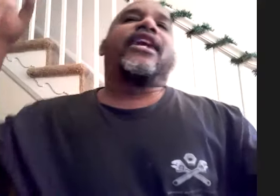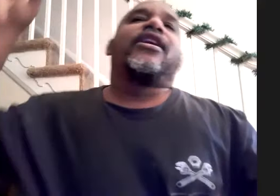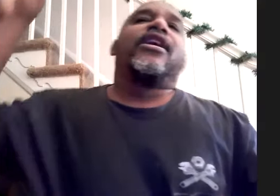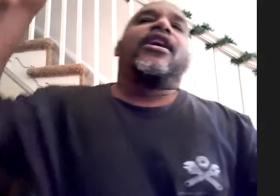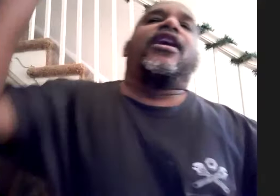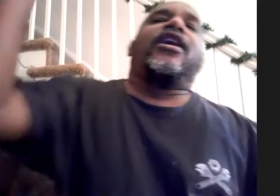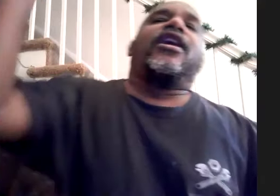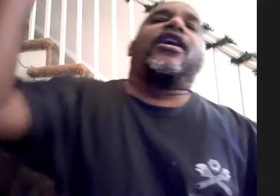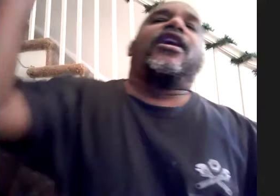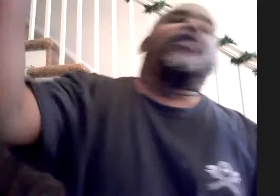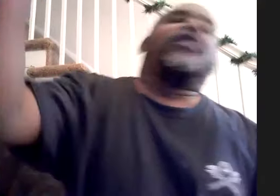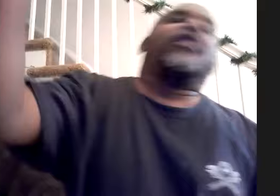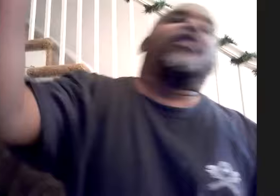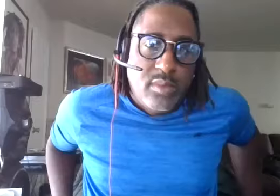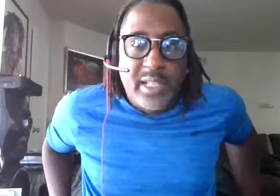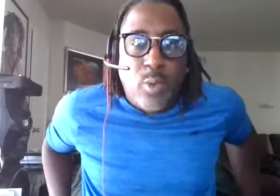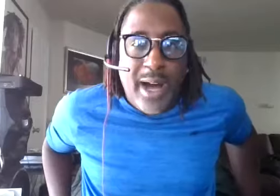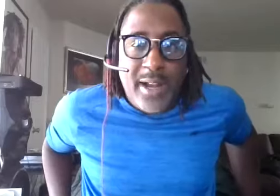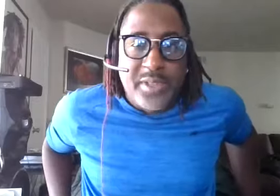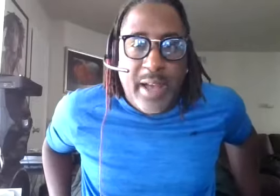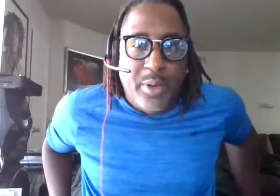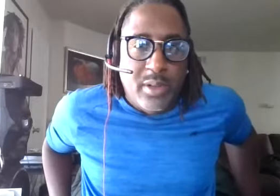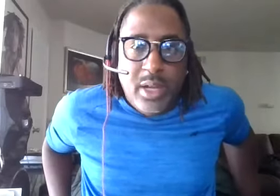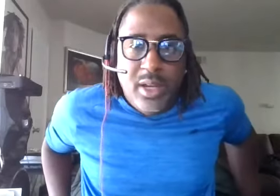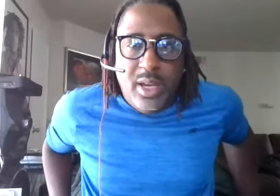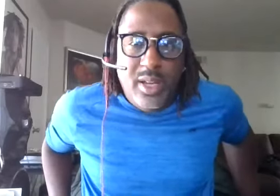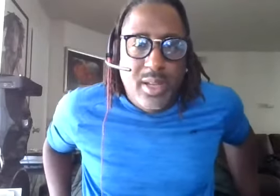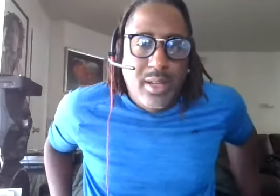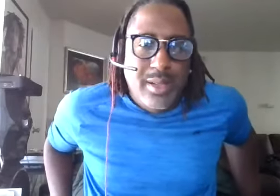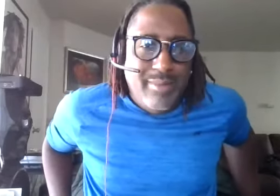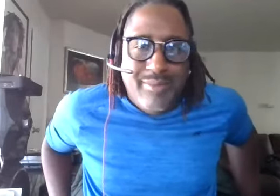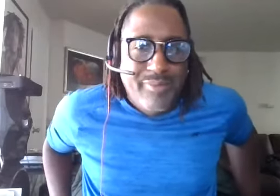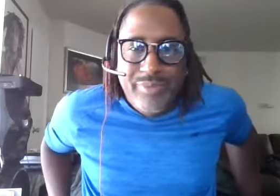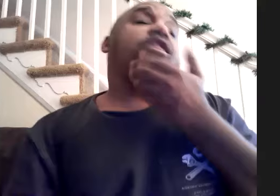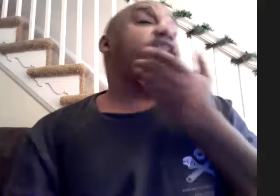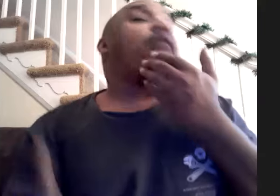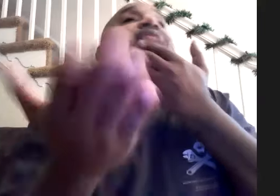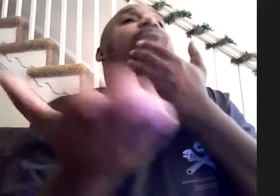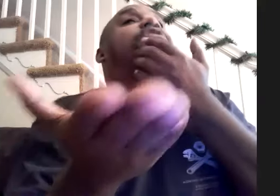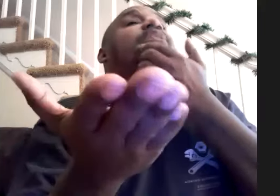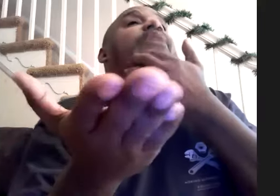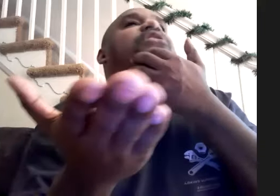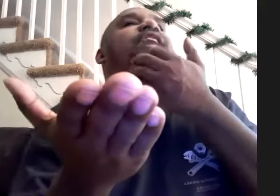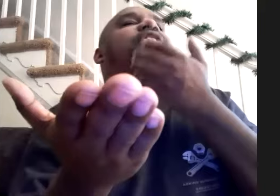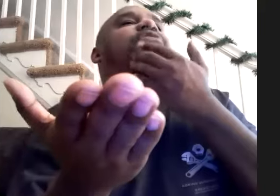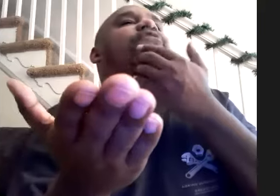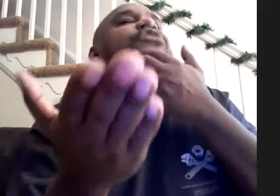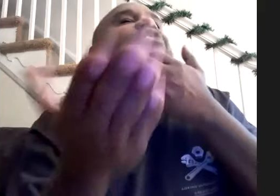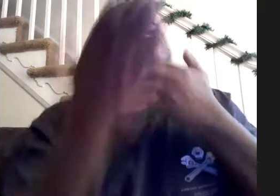uh billy a billy squire sample yeah well that was the thing about a lot of this stuff it was interesting